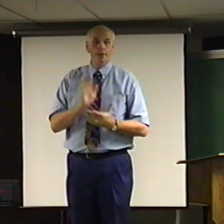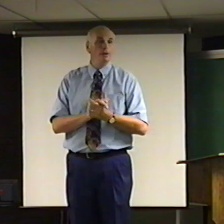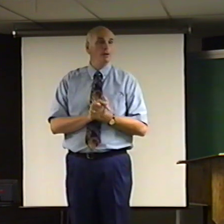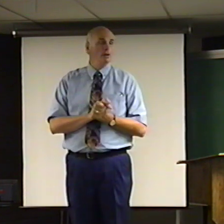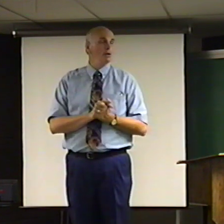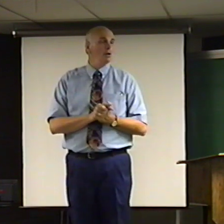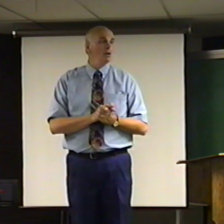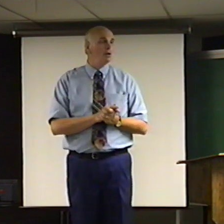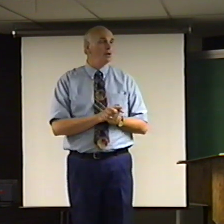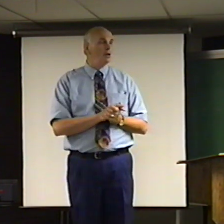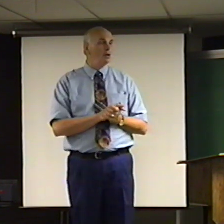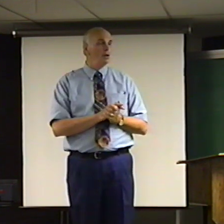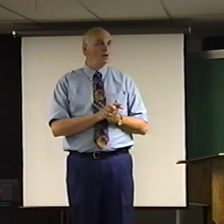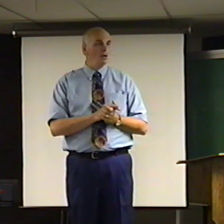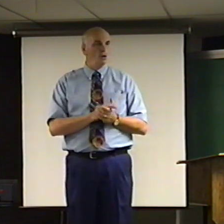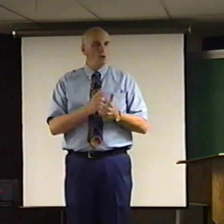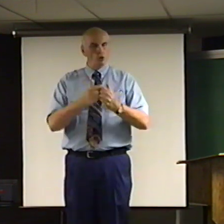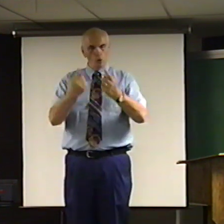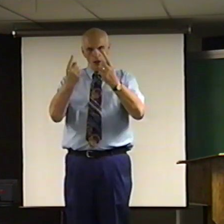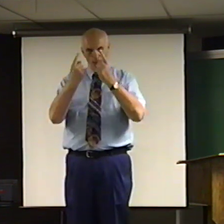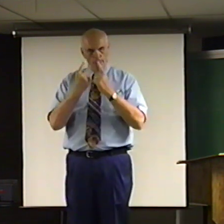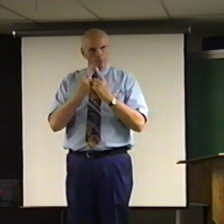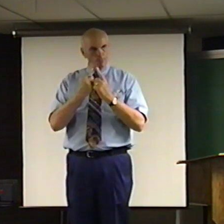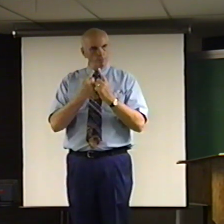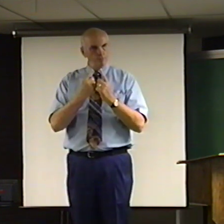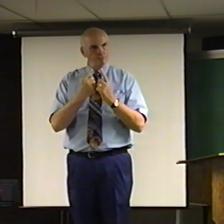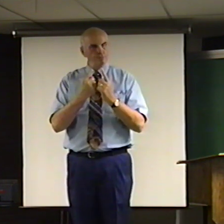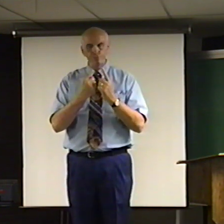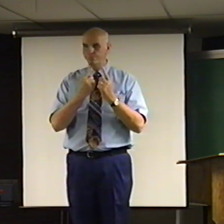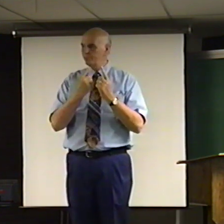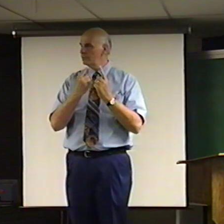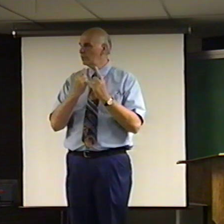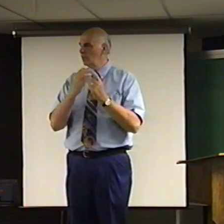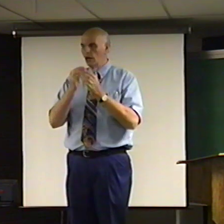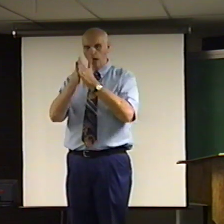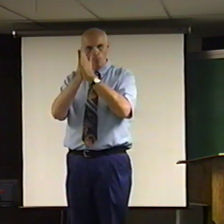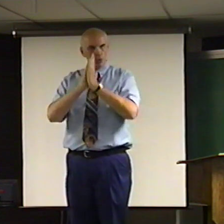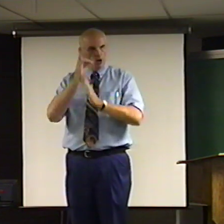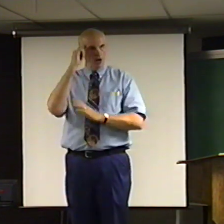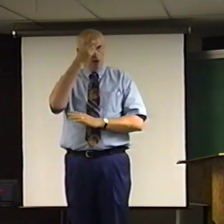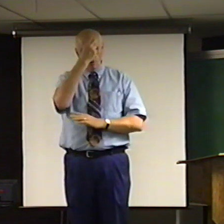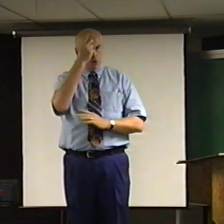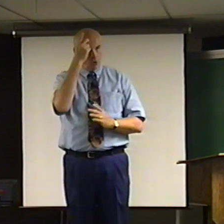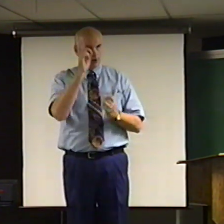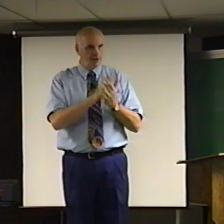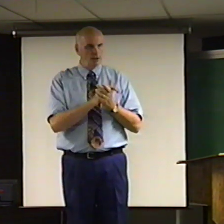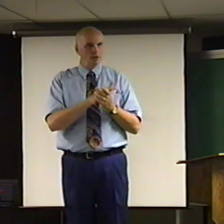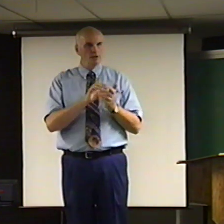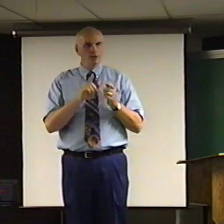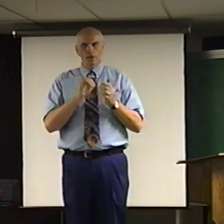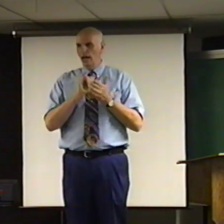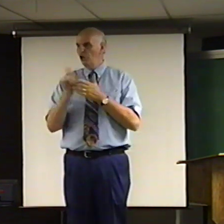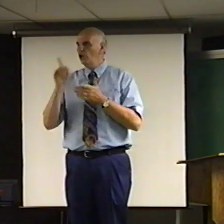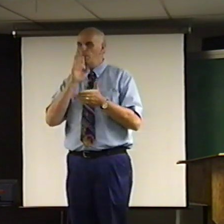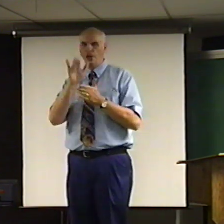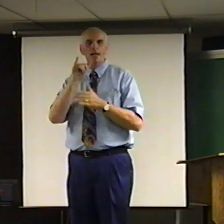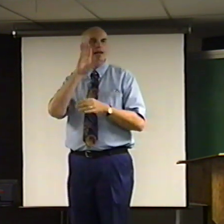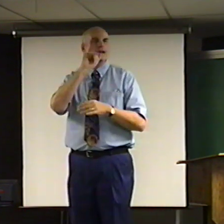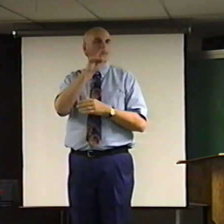to come and pray with us as he's being